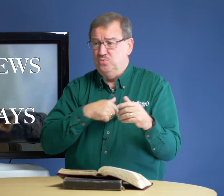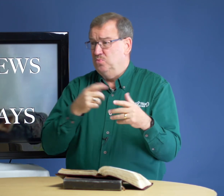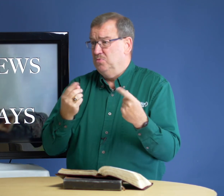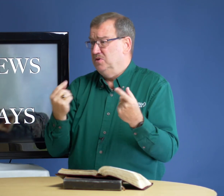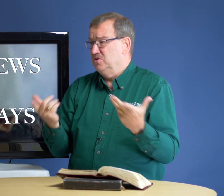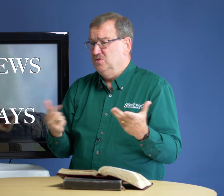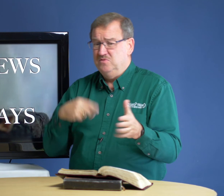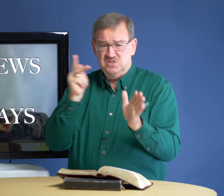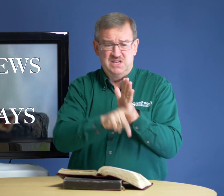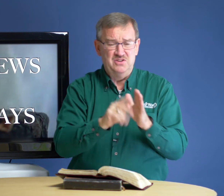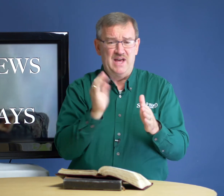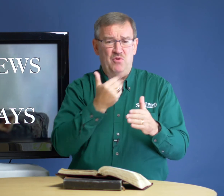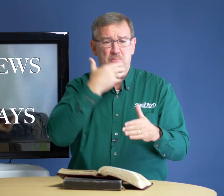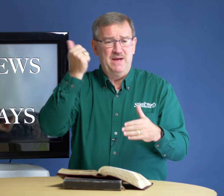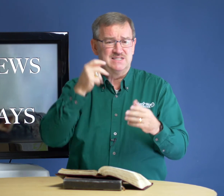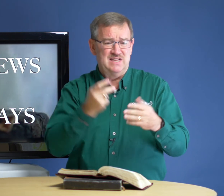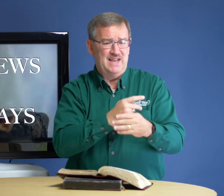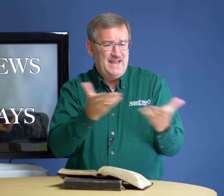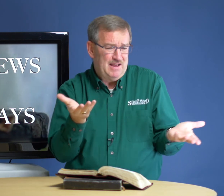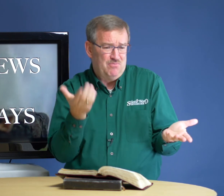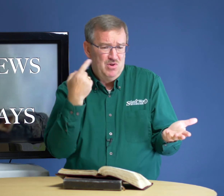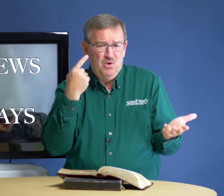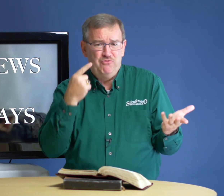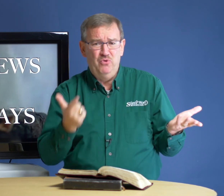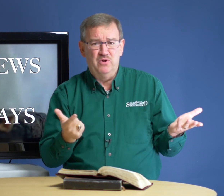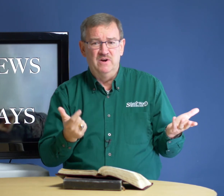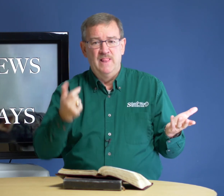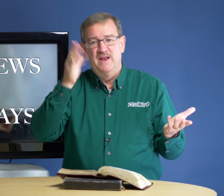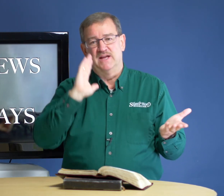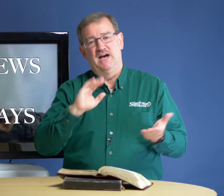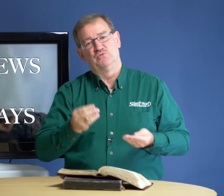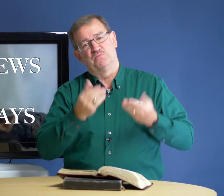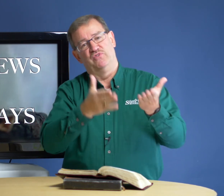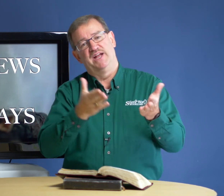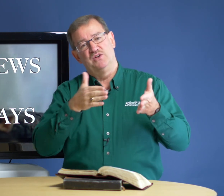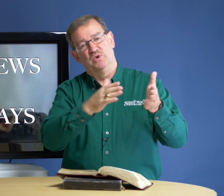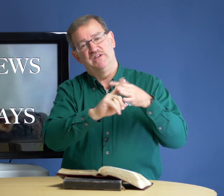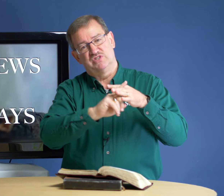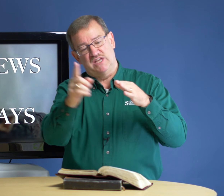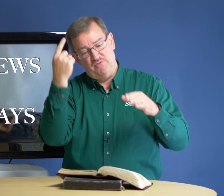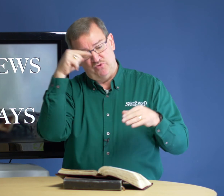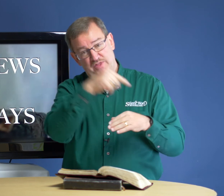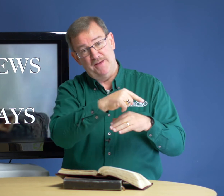what are we going to do? We've just killed our best lamb. What for? God was providing a way of escape for them